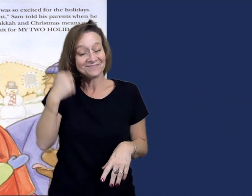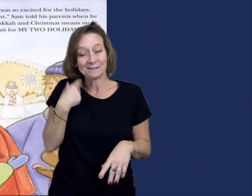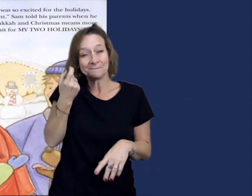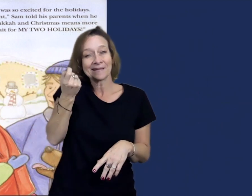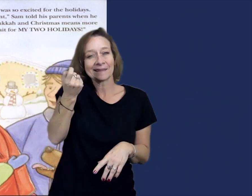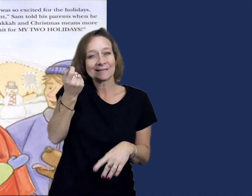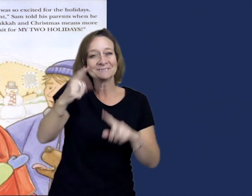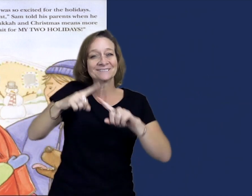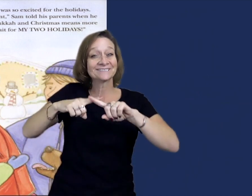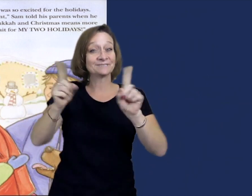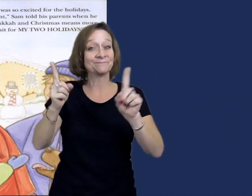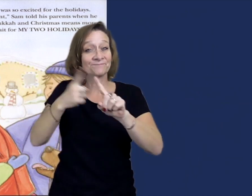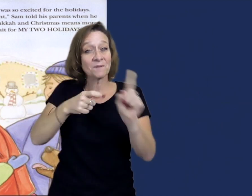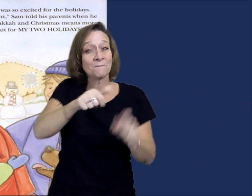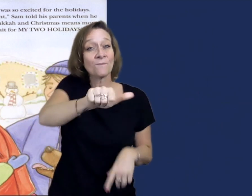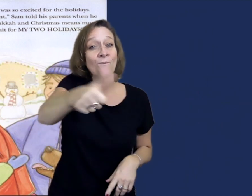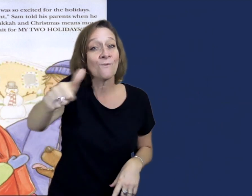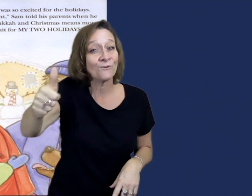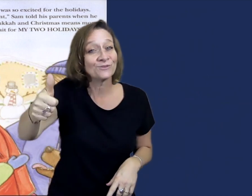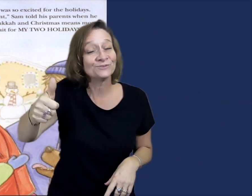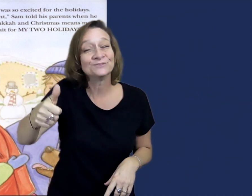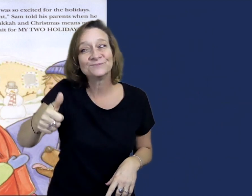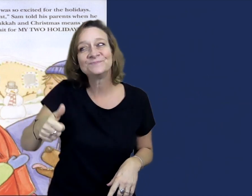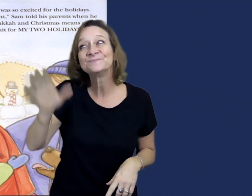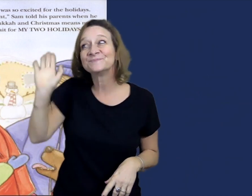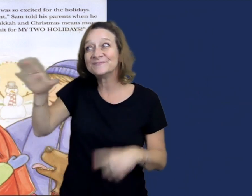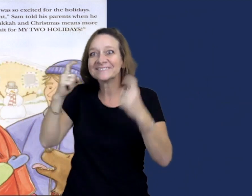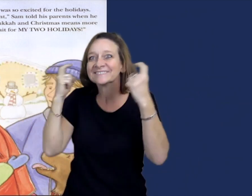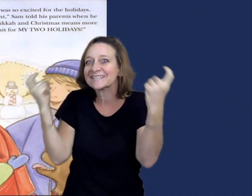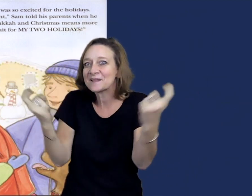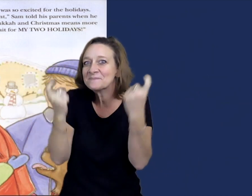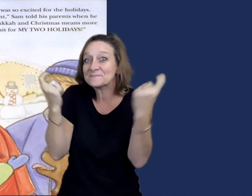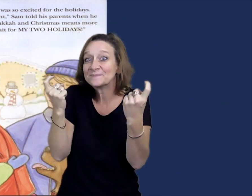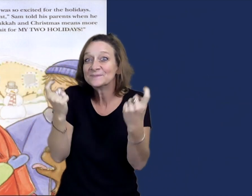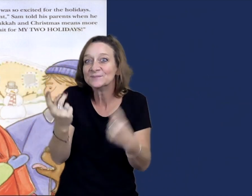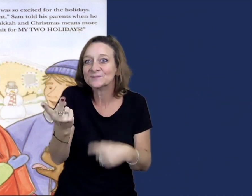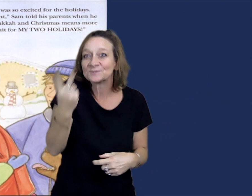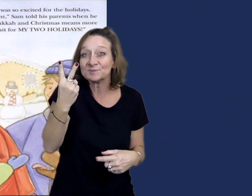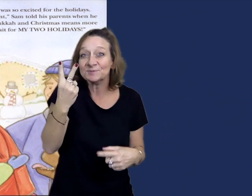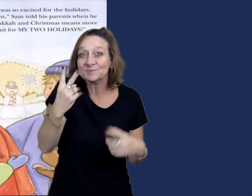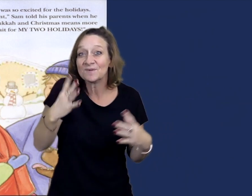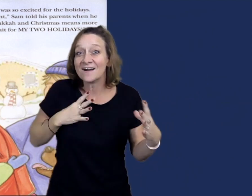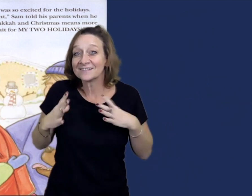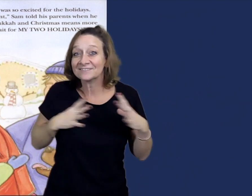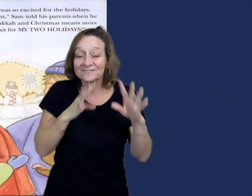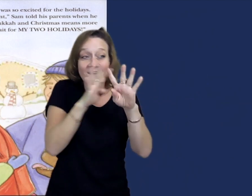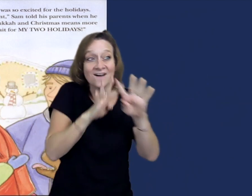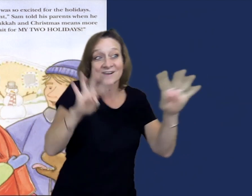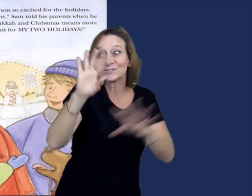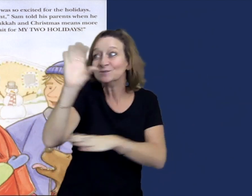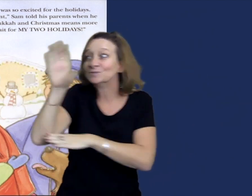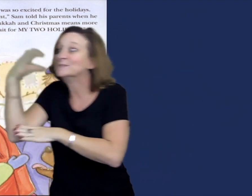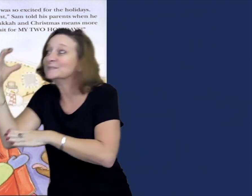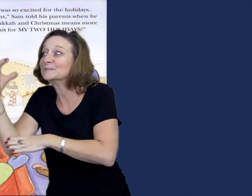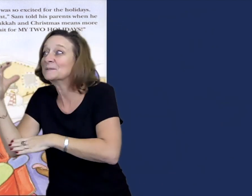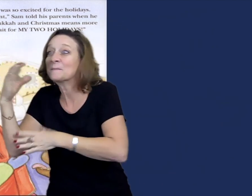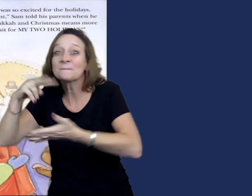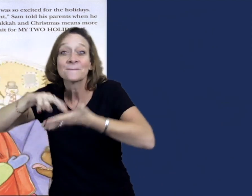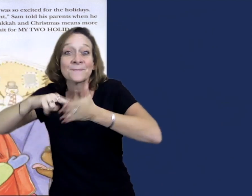It's okay to be a little different, Sam told his parents when he got home. Celebrating Hanukkah